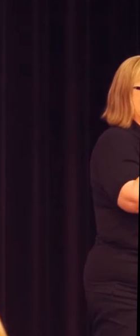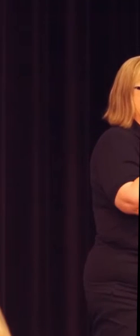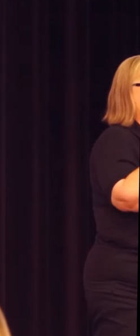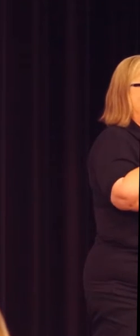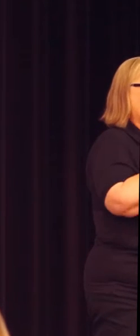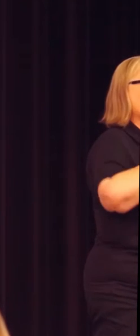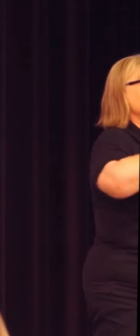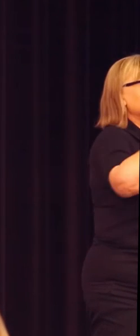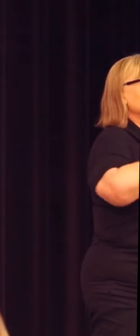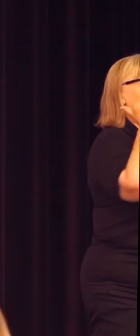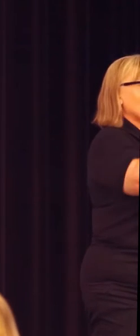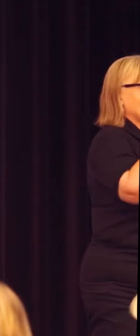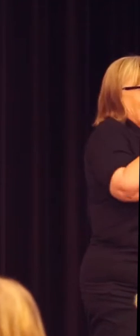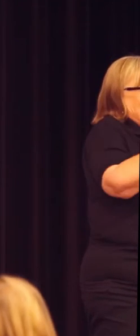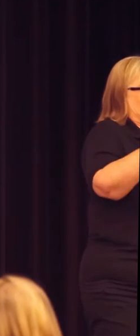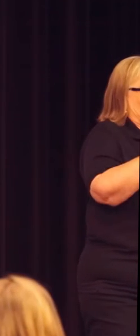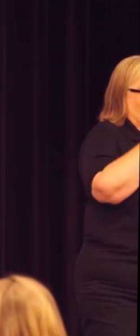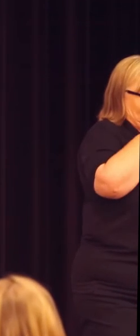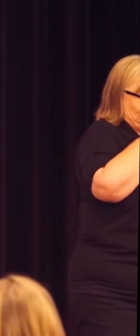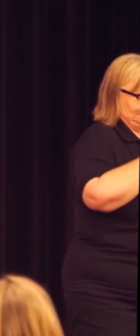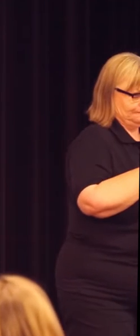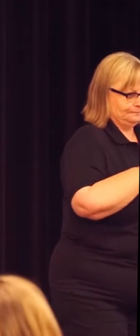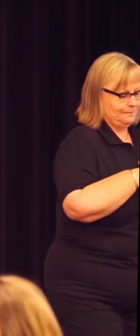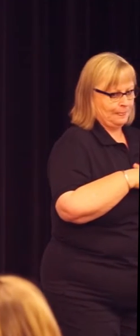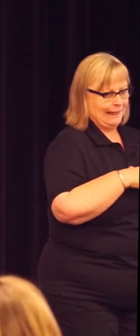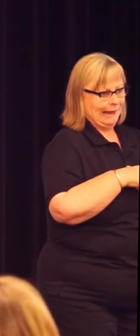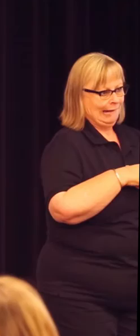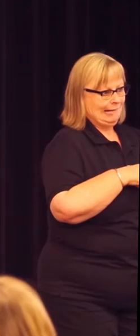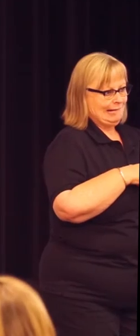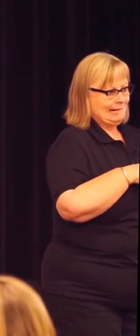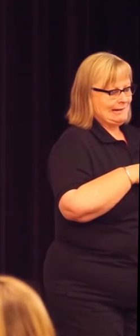rooms that exclude. Thank you. APPLAUSE